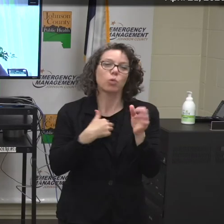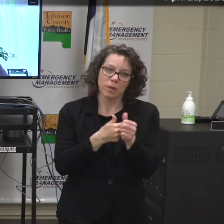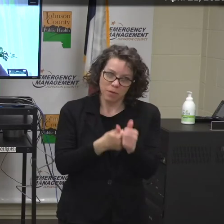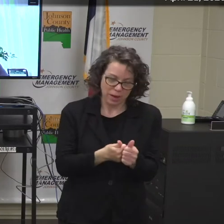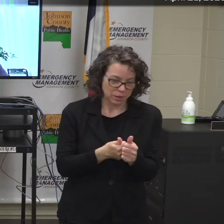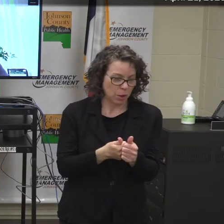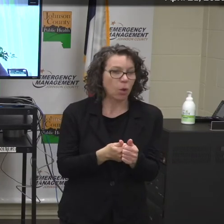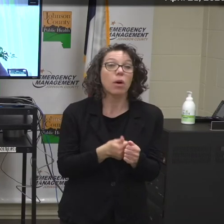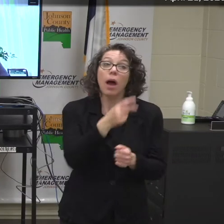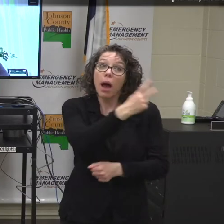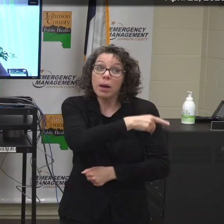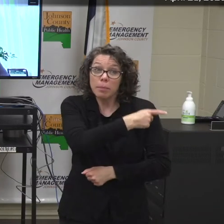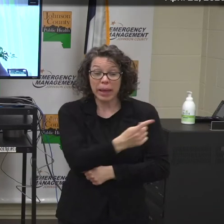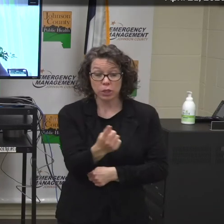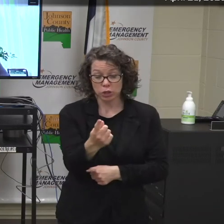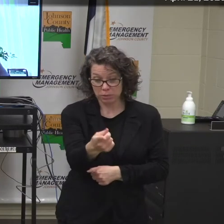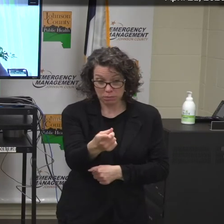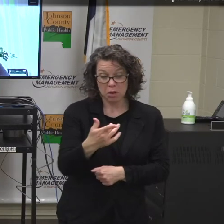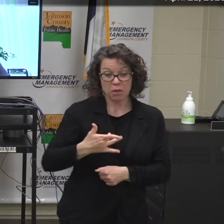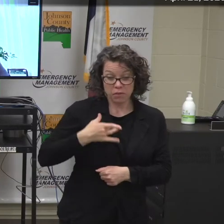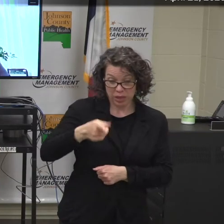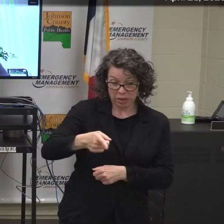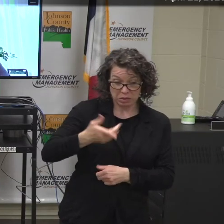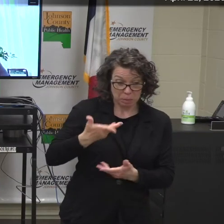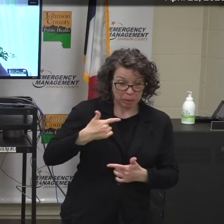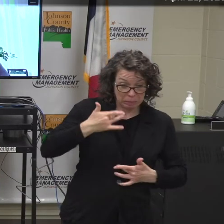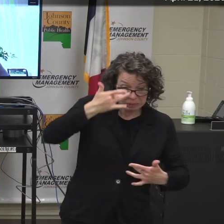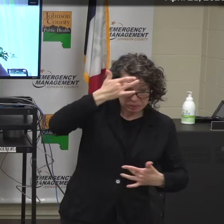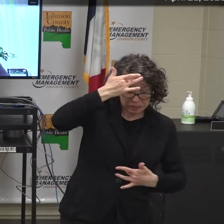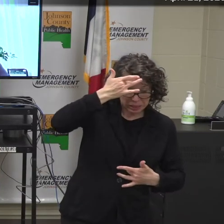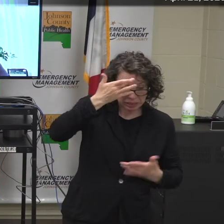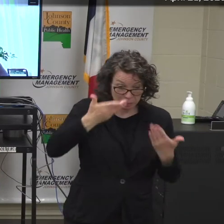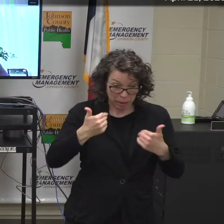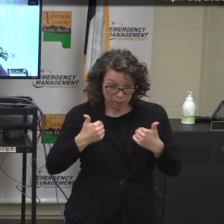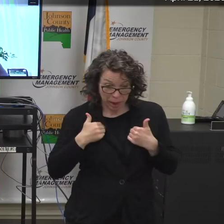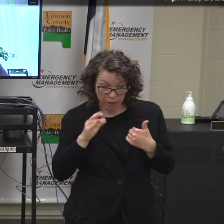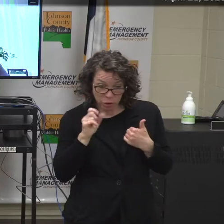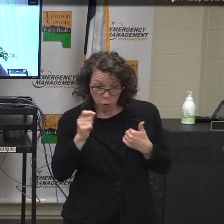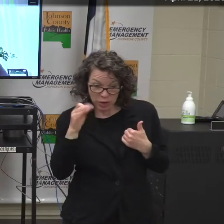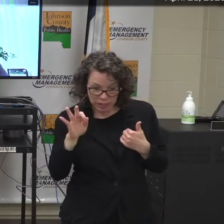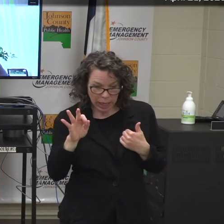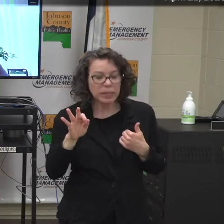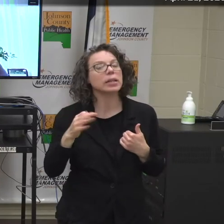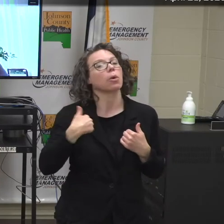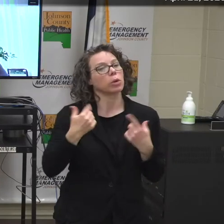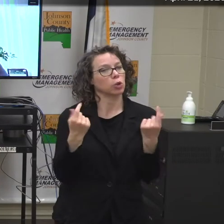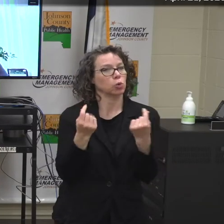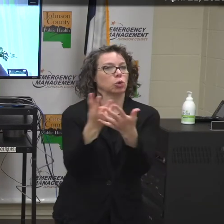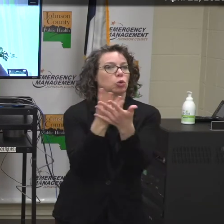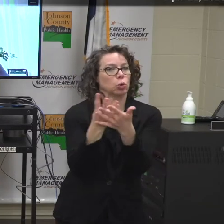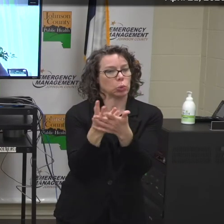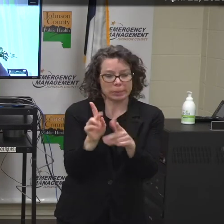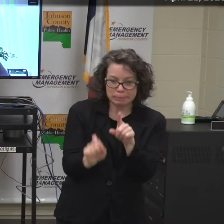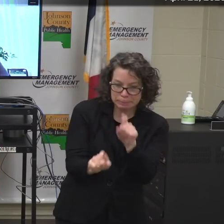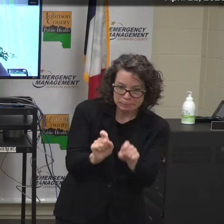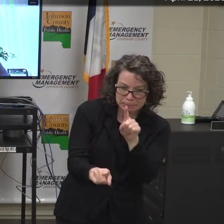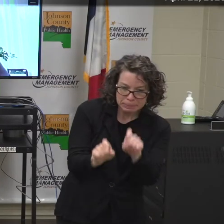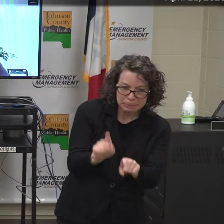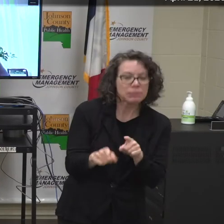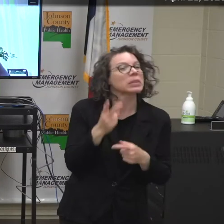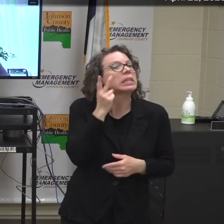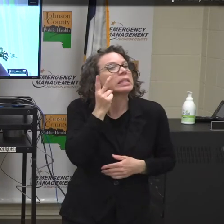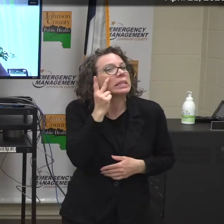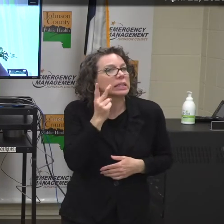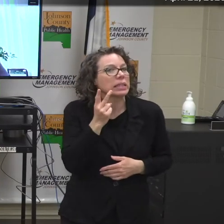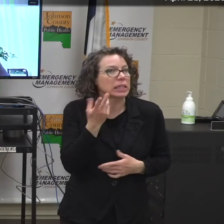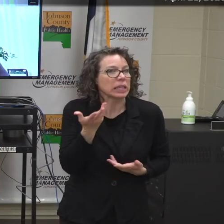every patient or everybody who presents to see if they meet the criteria for a test. And it's